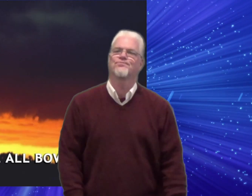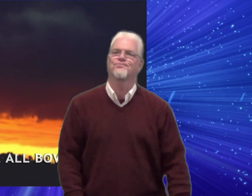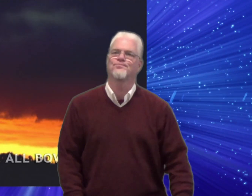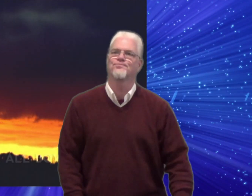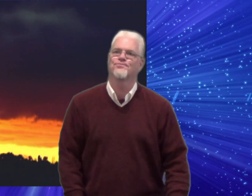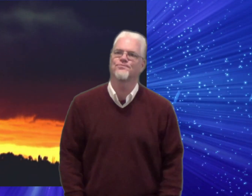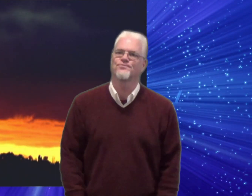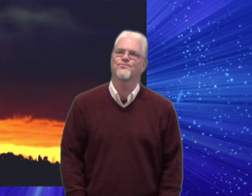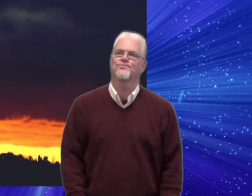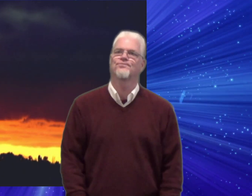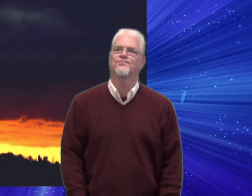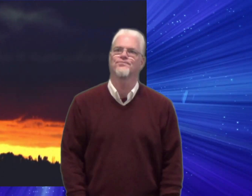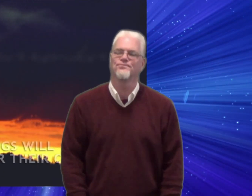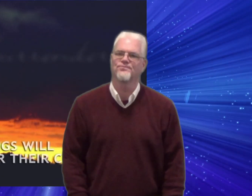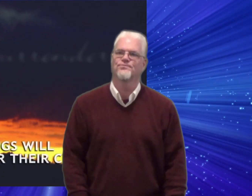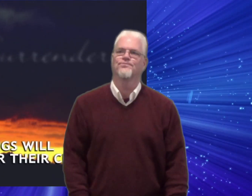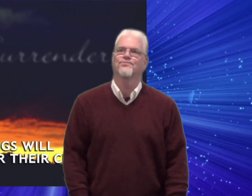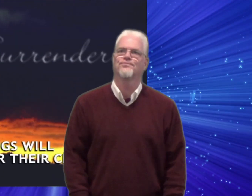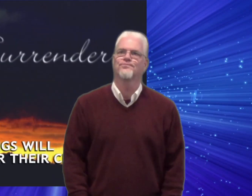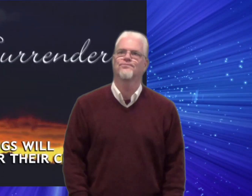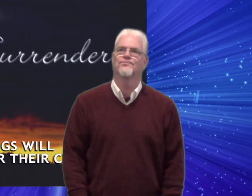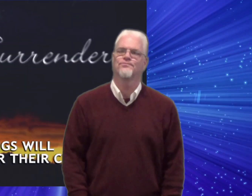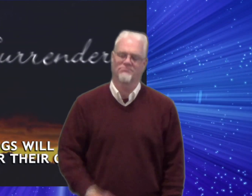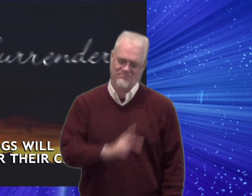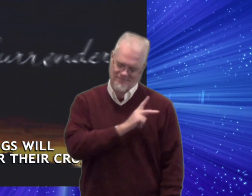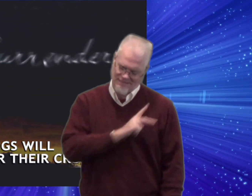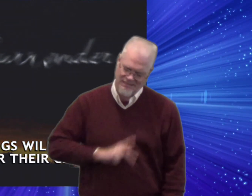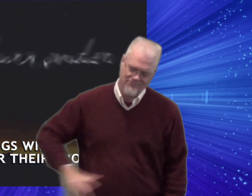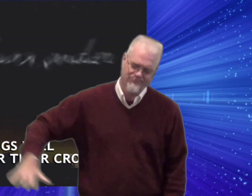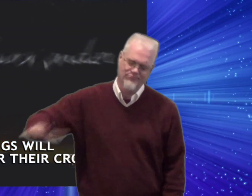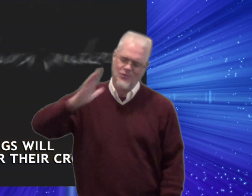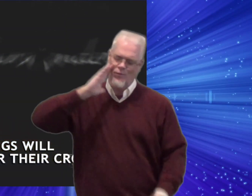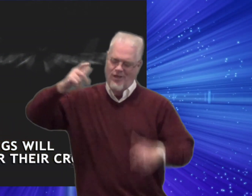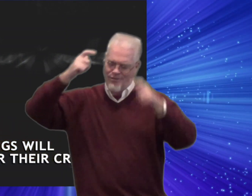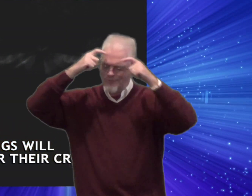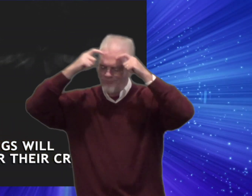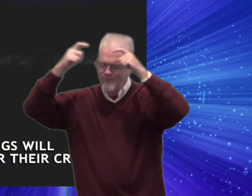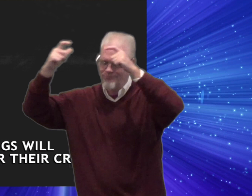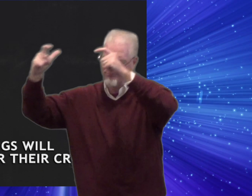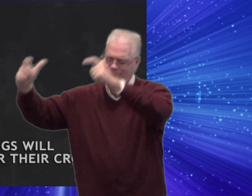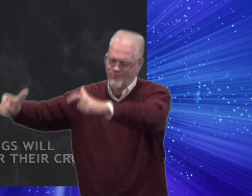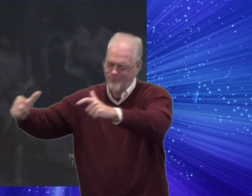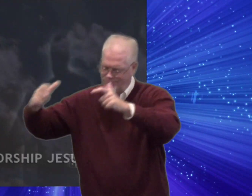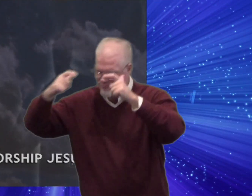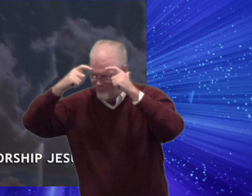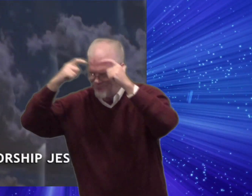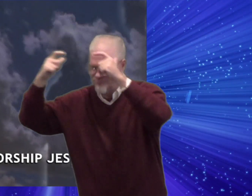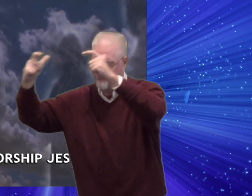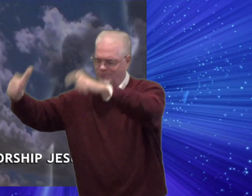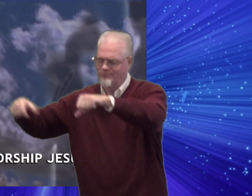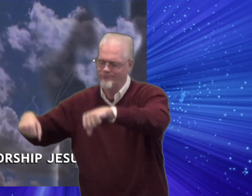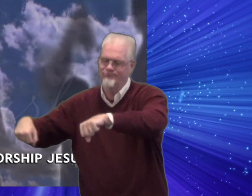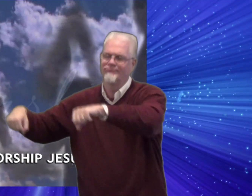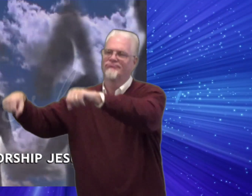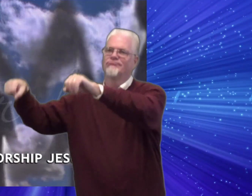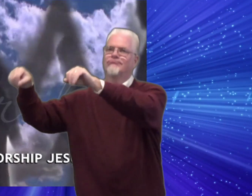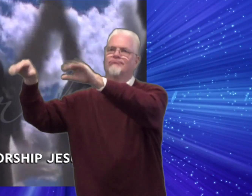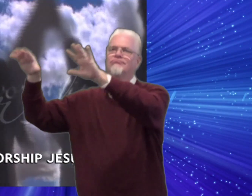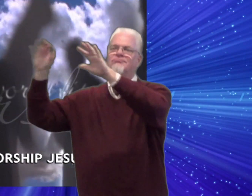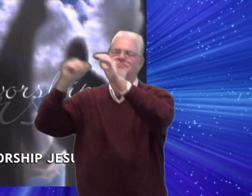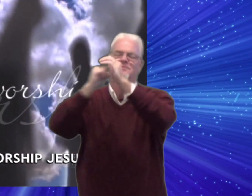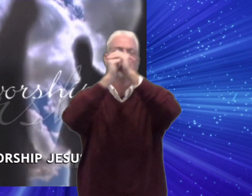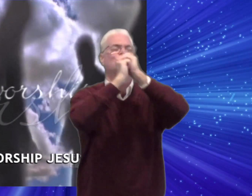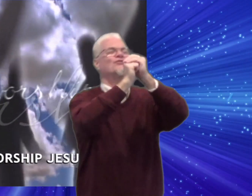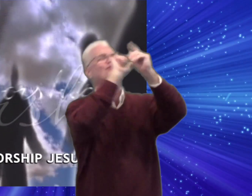we'll And we'll will surrender their crowns And